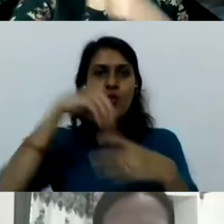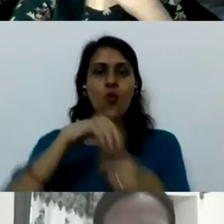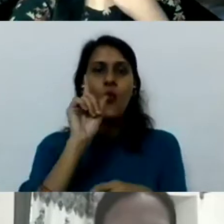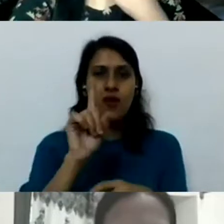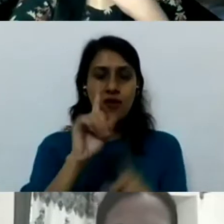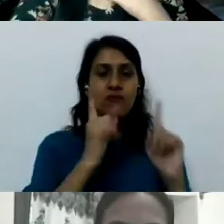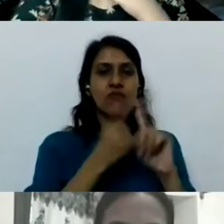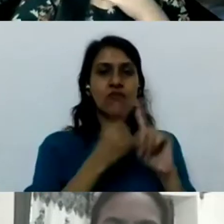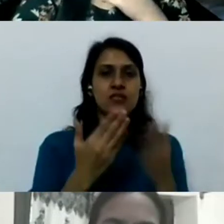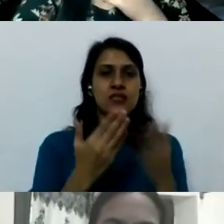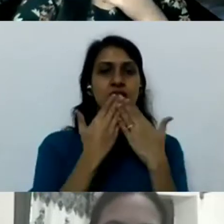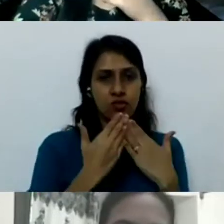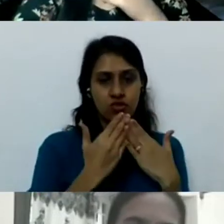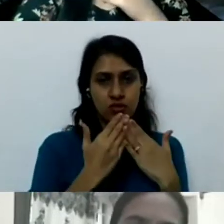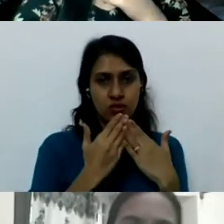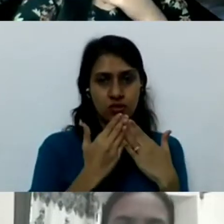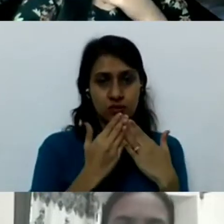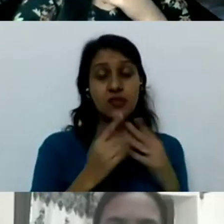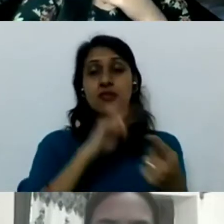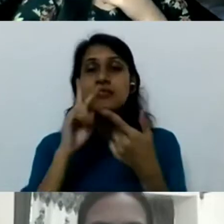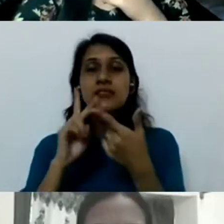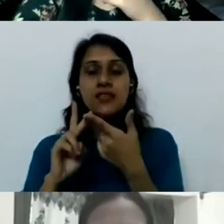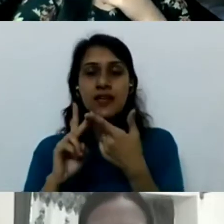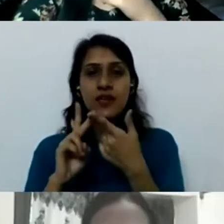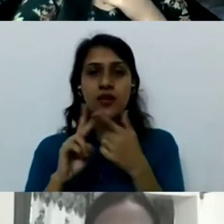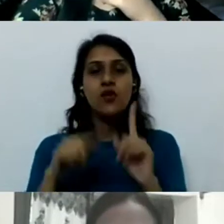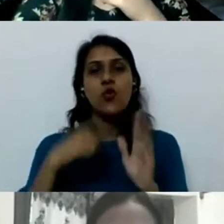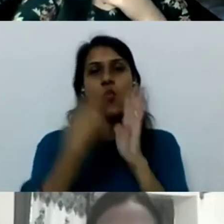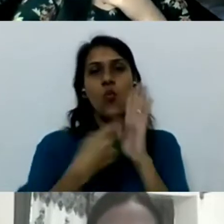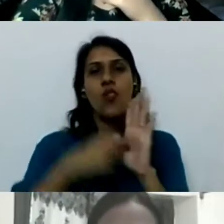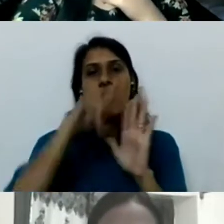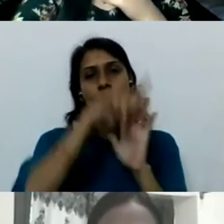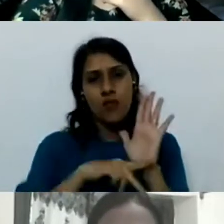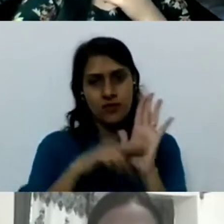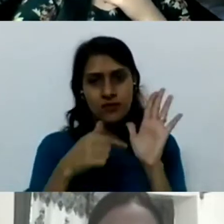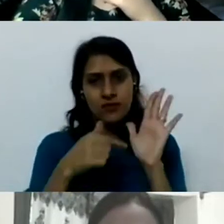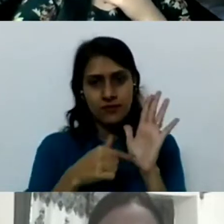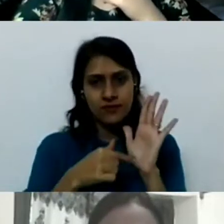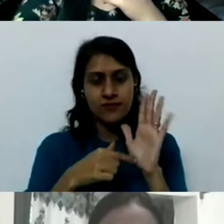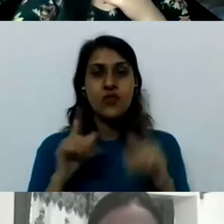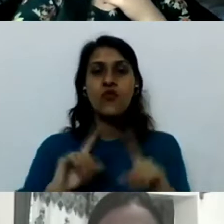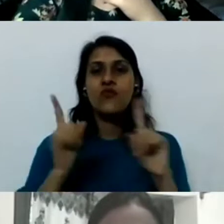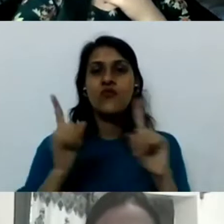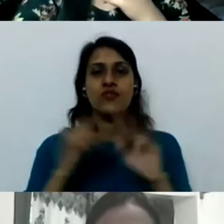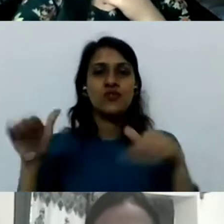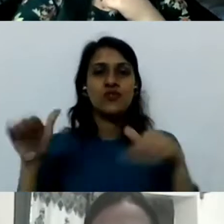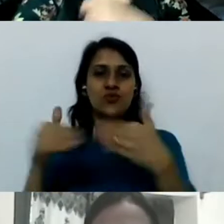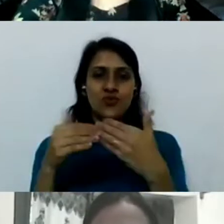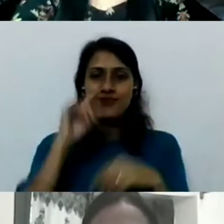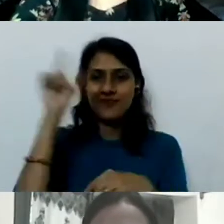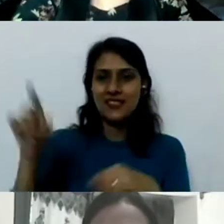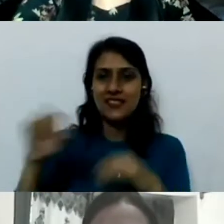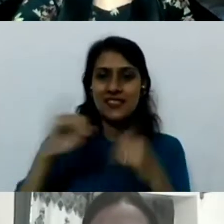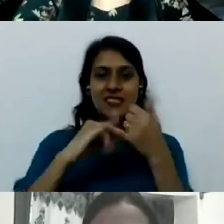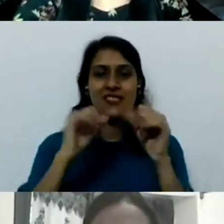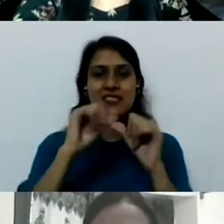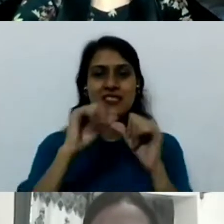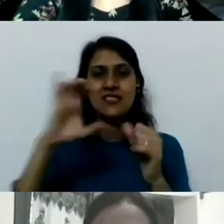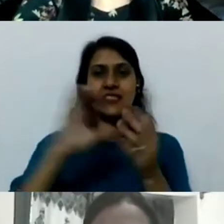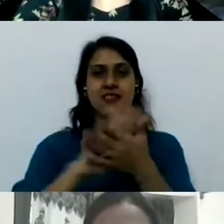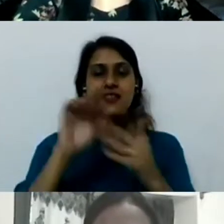so i will open the floor but before that i will introduce the sachin and then sachin will